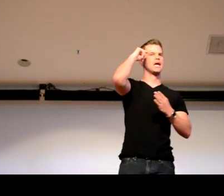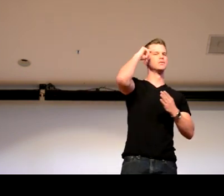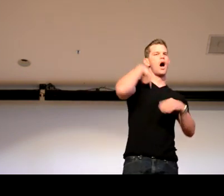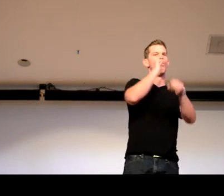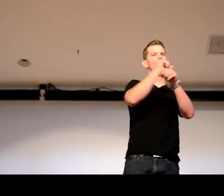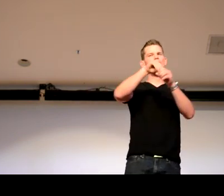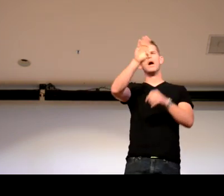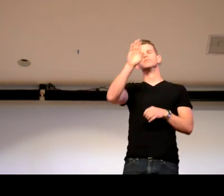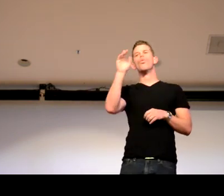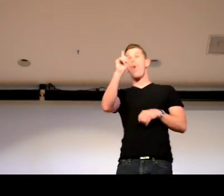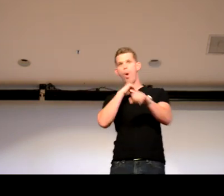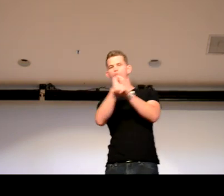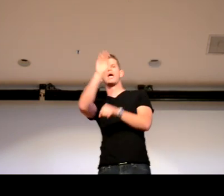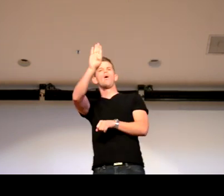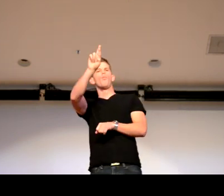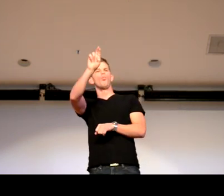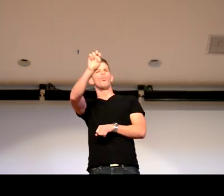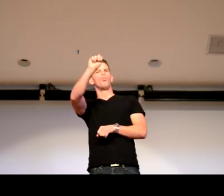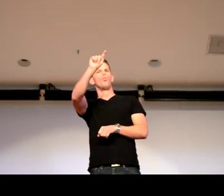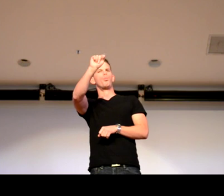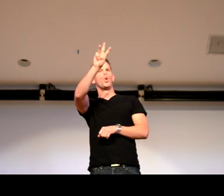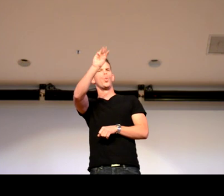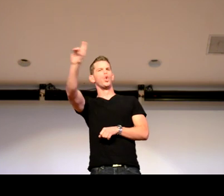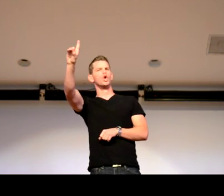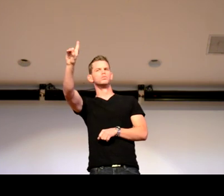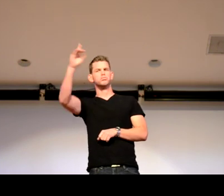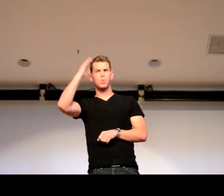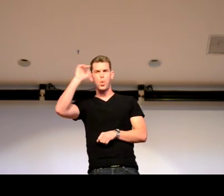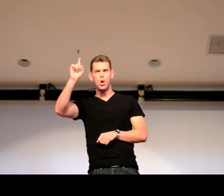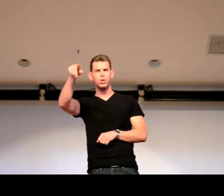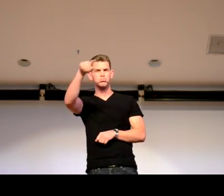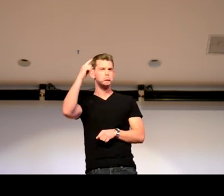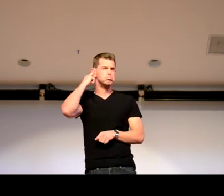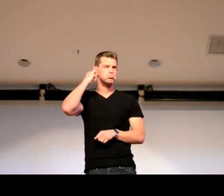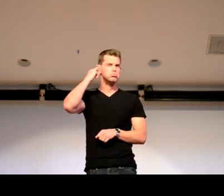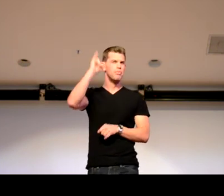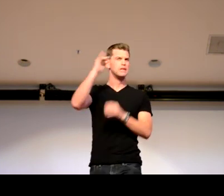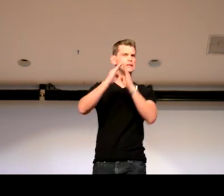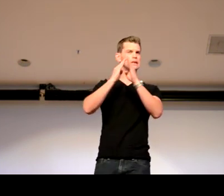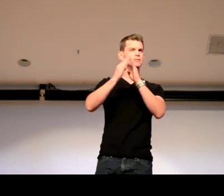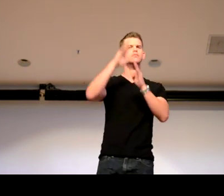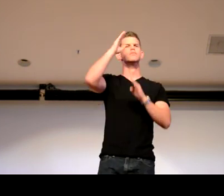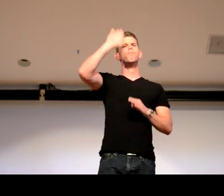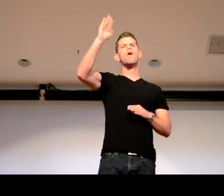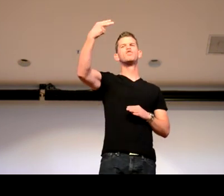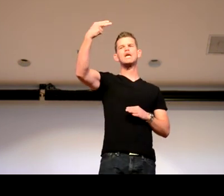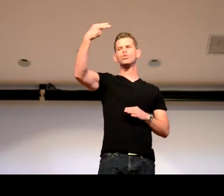you know, be there, because where I worked was in Brentwood. Do you know where that is? Brentwood? Have you heard of that city?